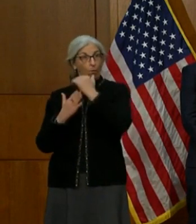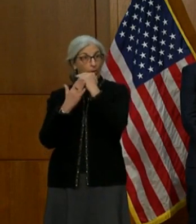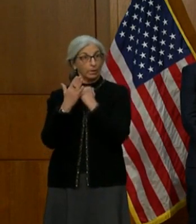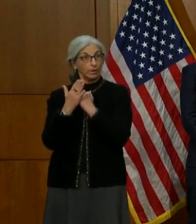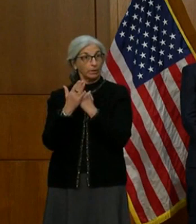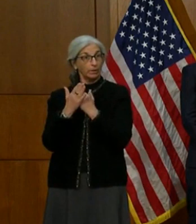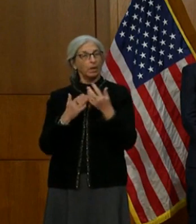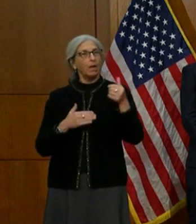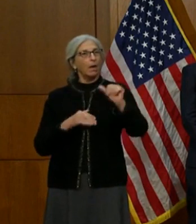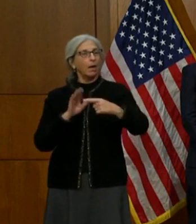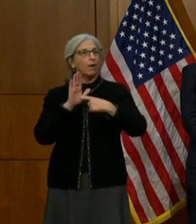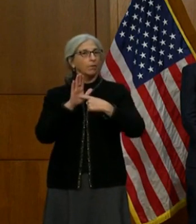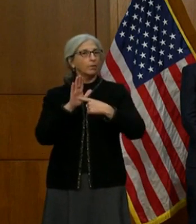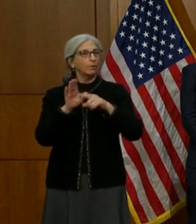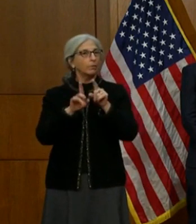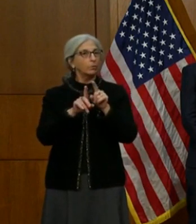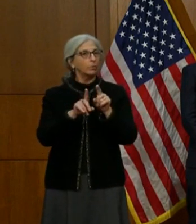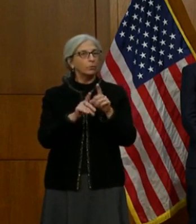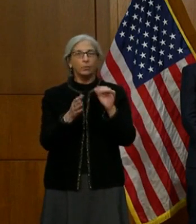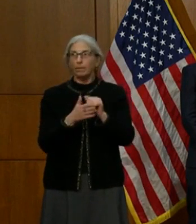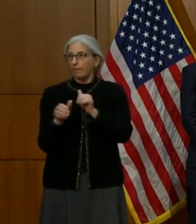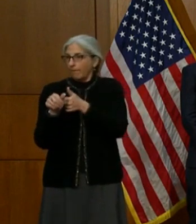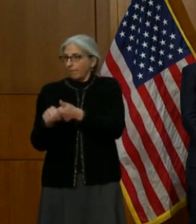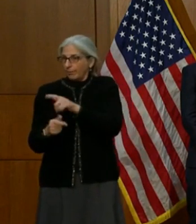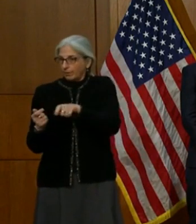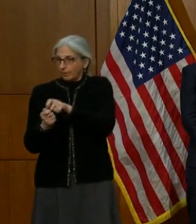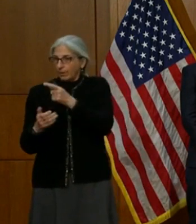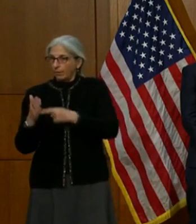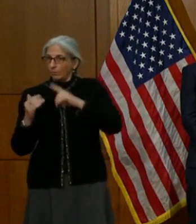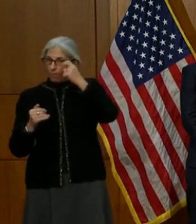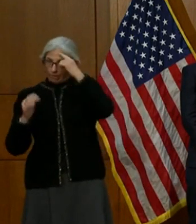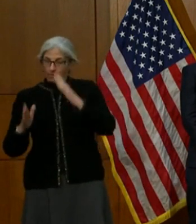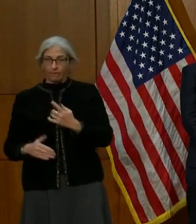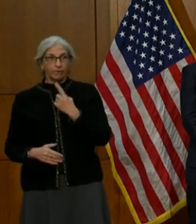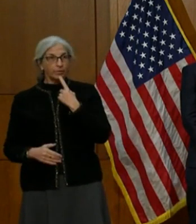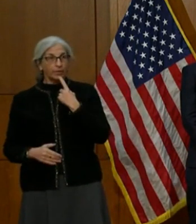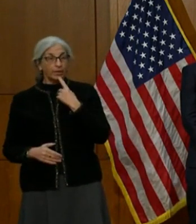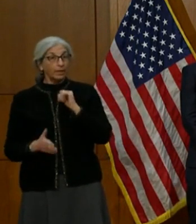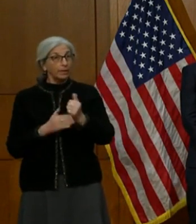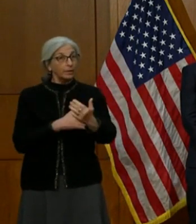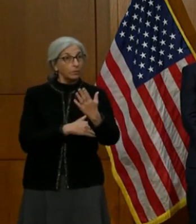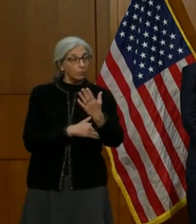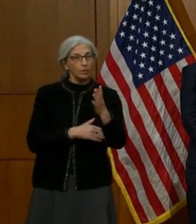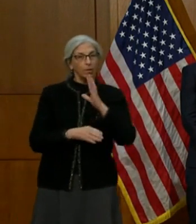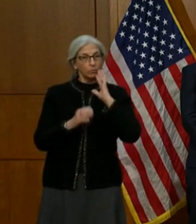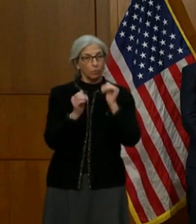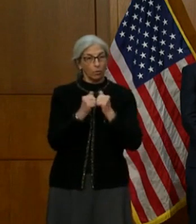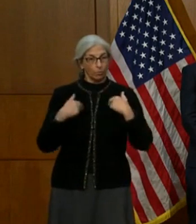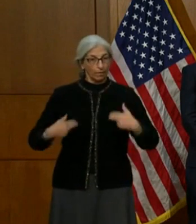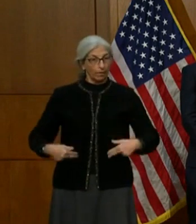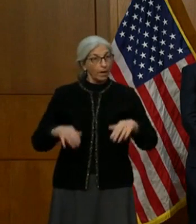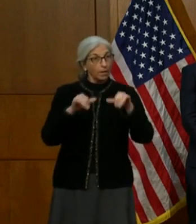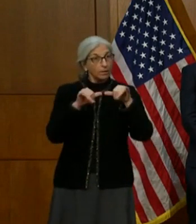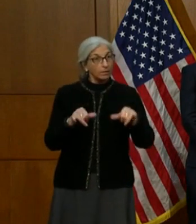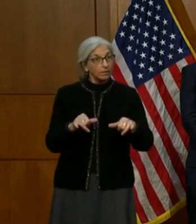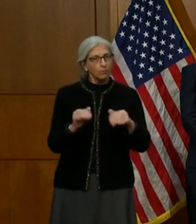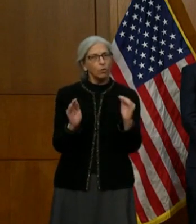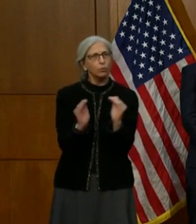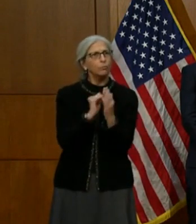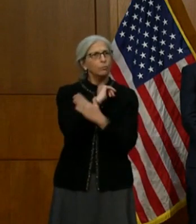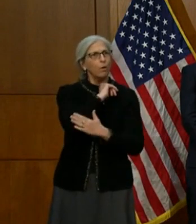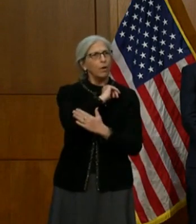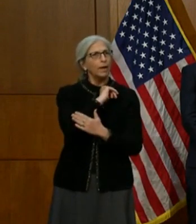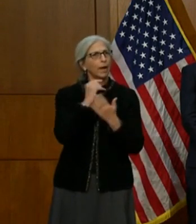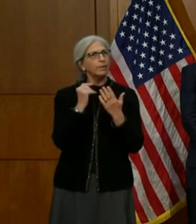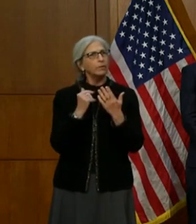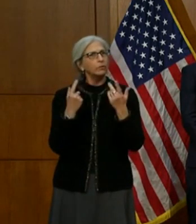consists of what the governor just said, that talking with the health system this morning, some small counties that are trying to plan an event for their